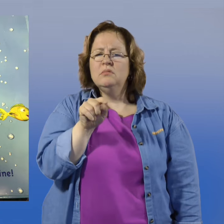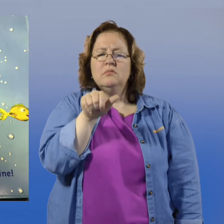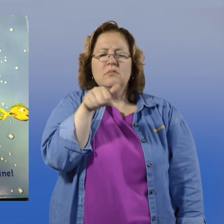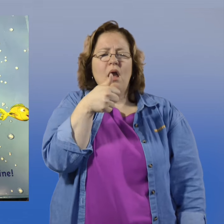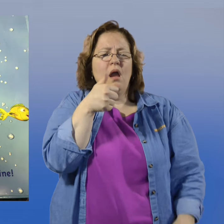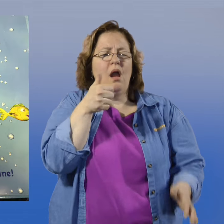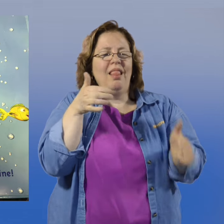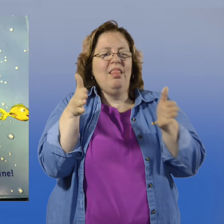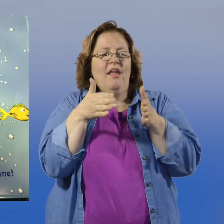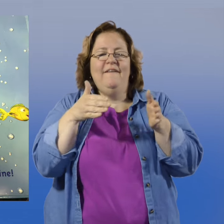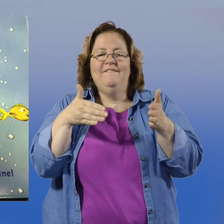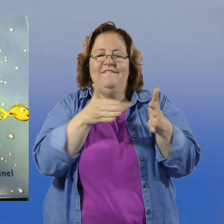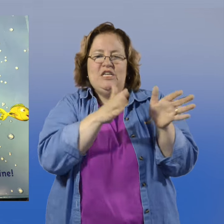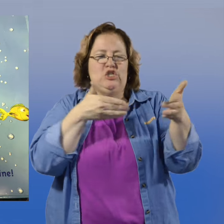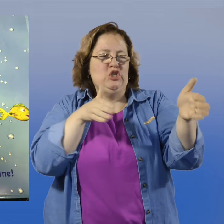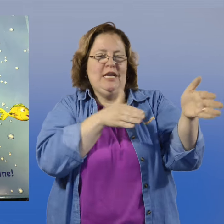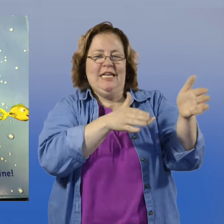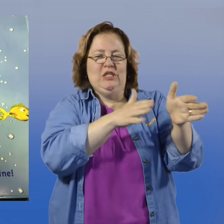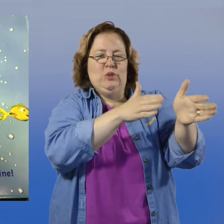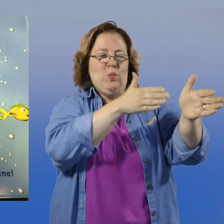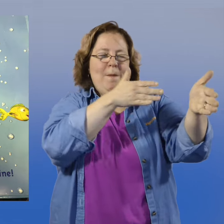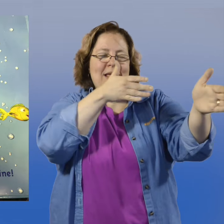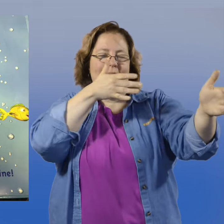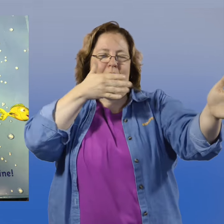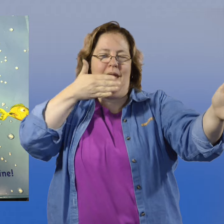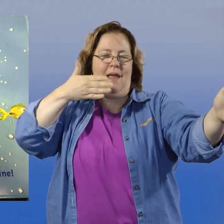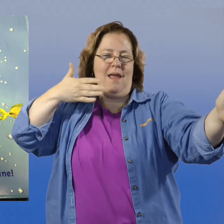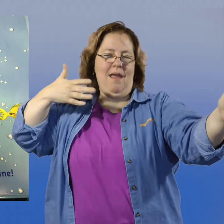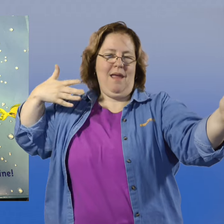Just ten little fish swimming in a line.